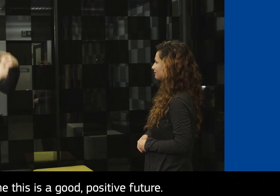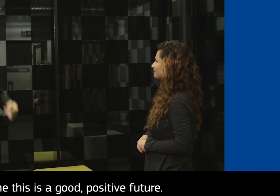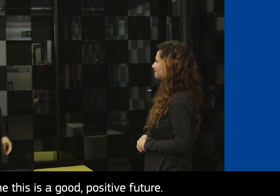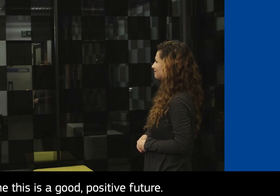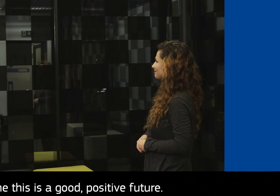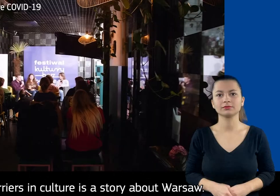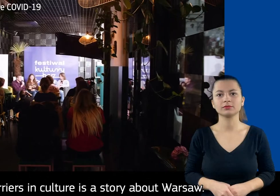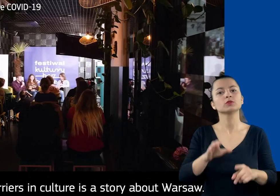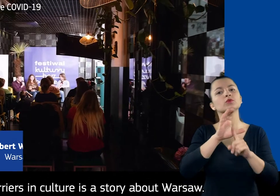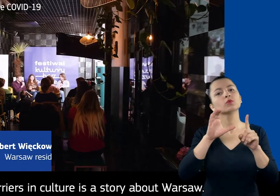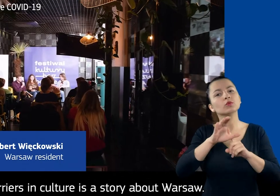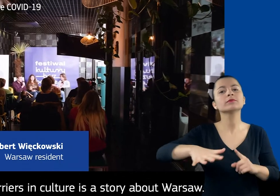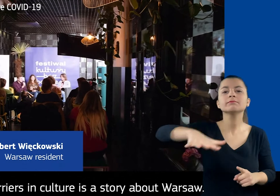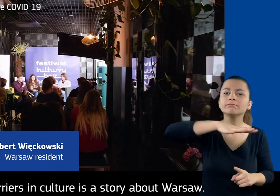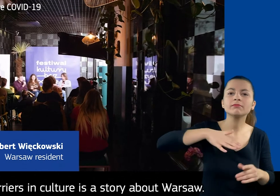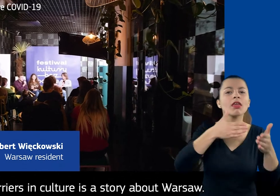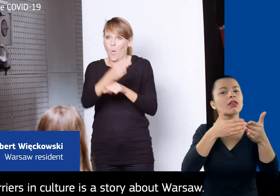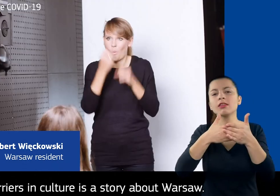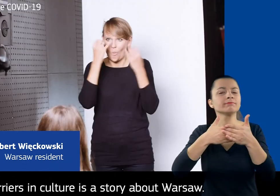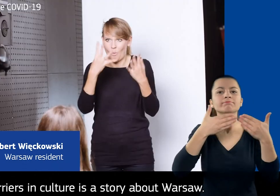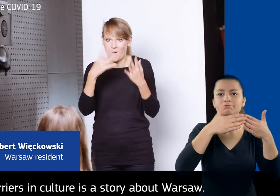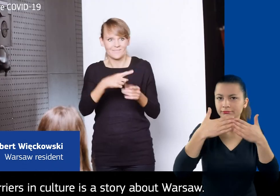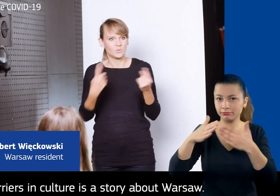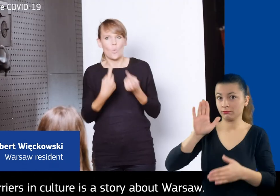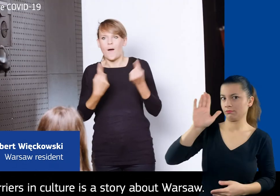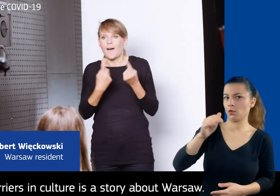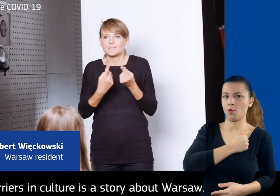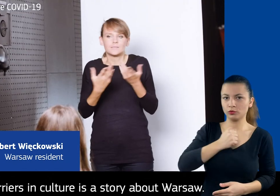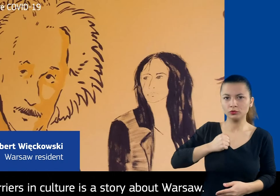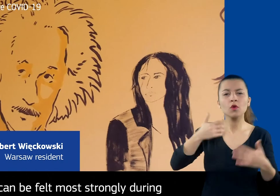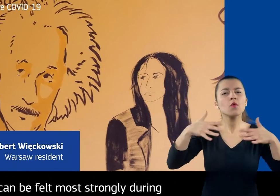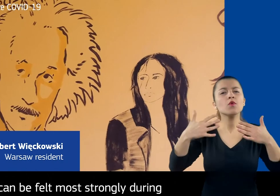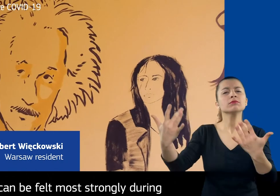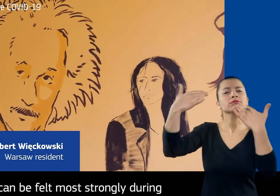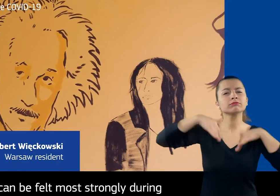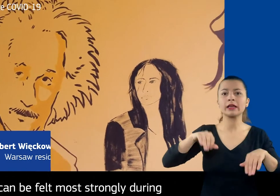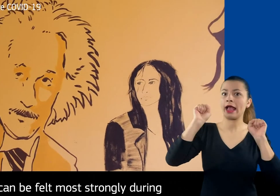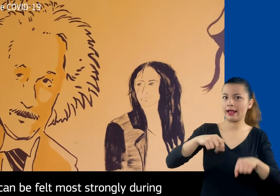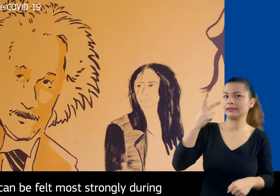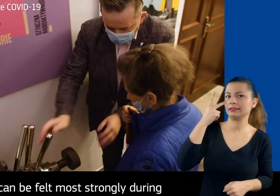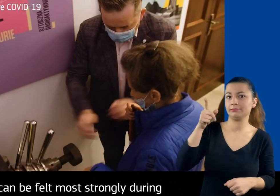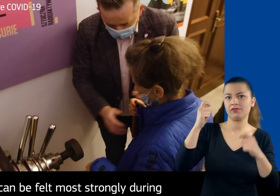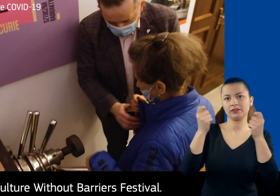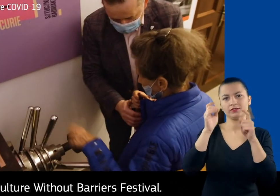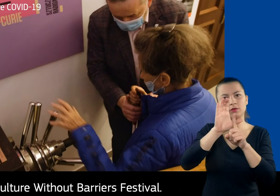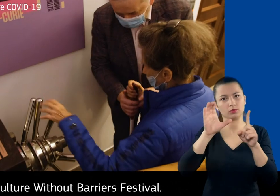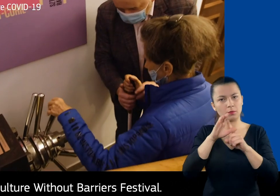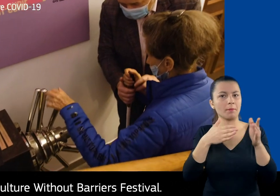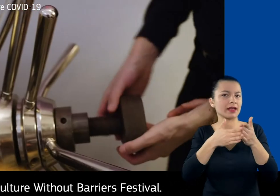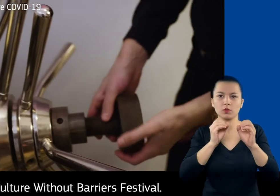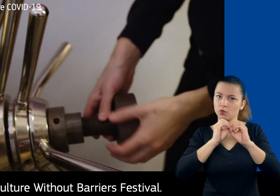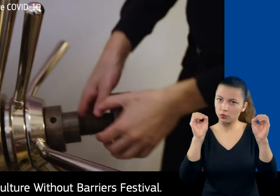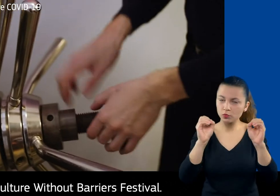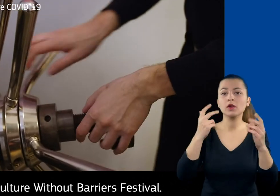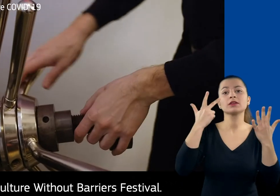positive future. Removing barriers in culture is also a story about Warsaw. This can be felt most strongly during the Culture